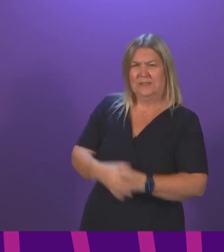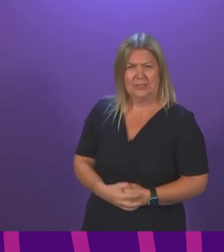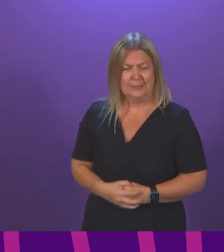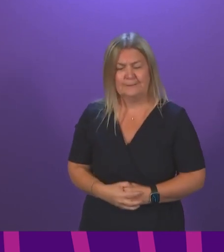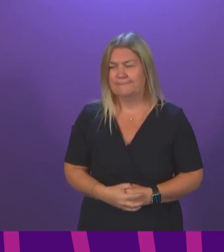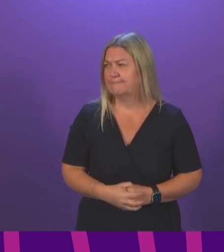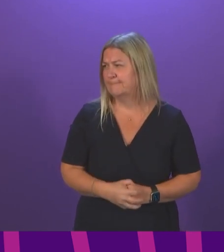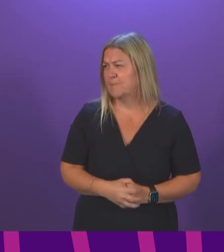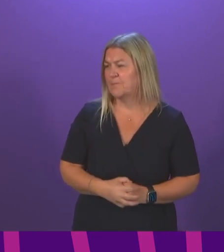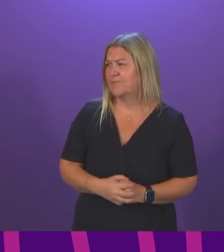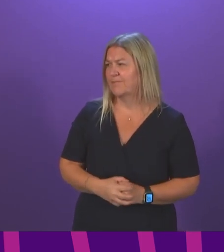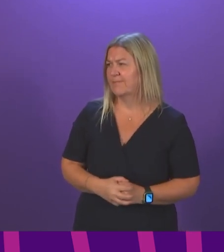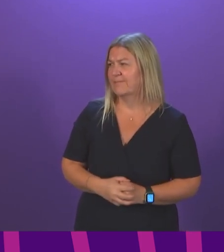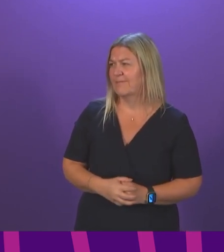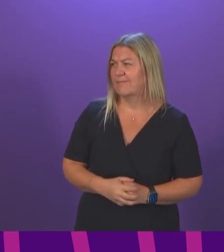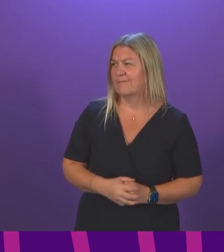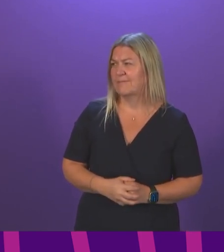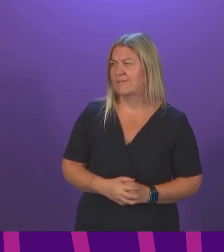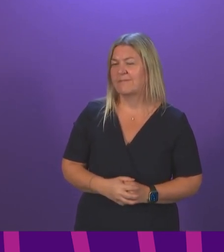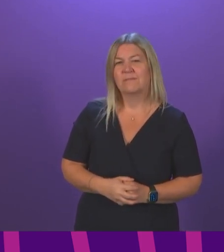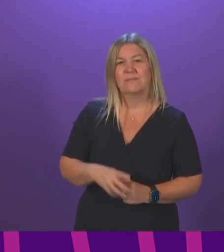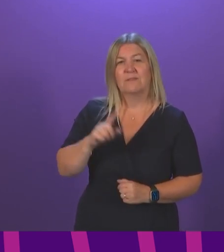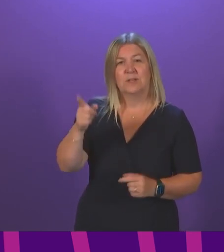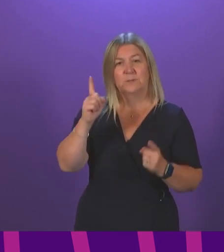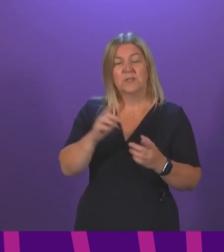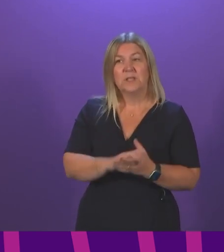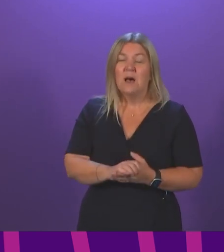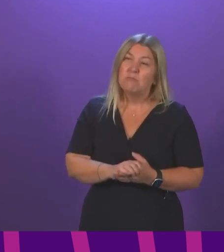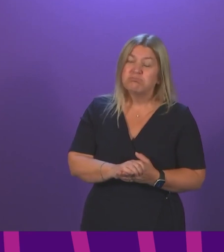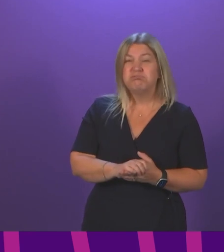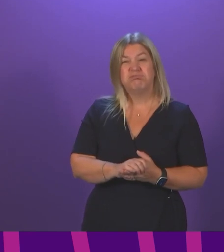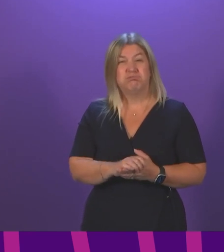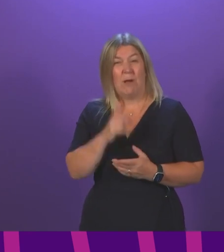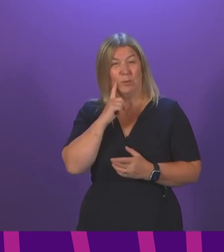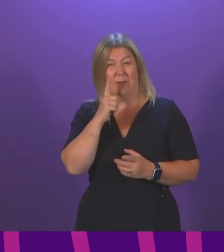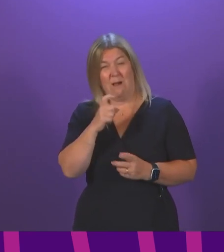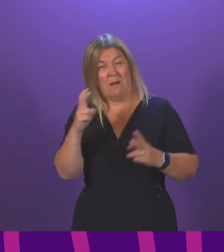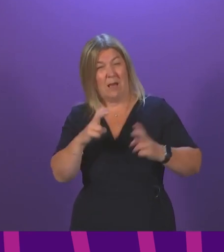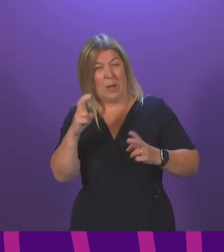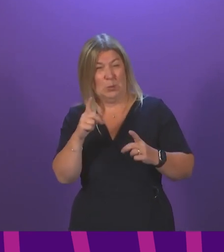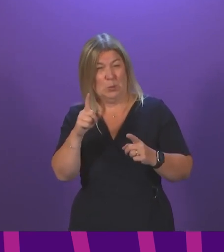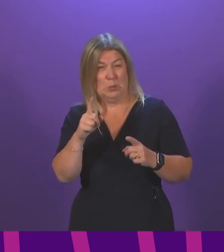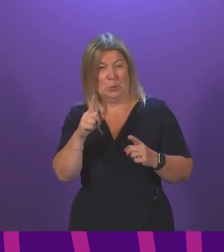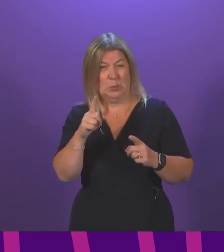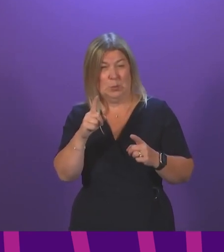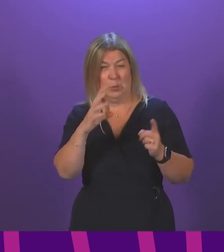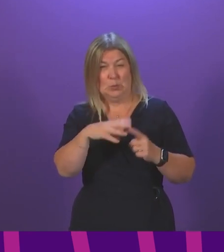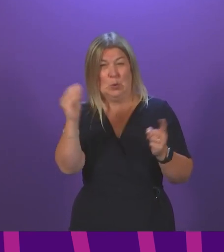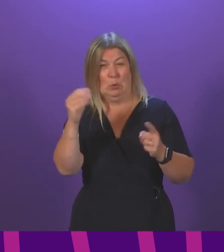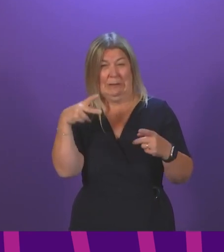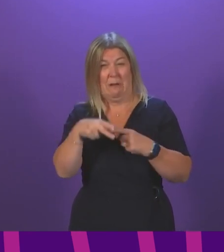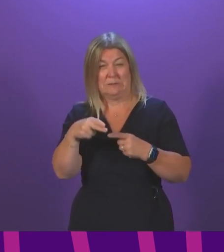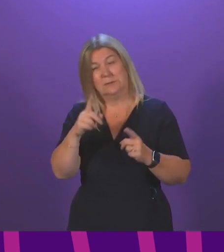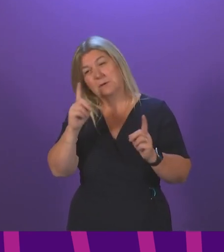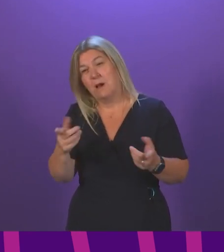Actually, I don't think we can argue about the impact of UK government austerity on services the length and breadth of Scotland. It has been